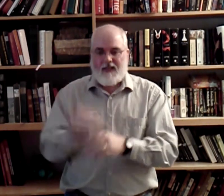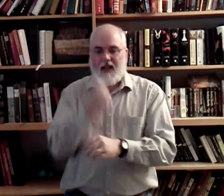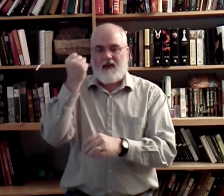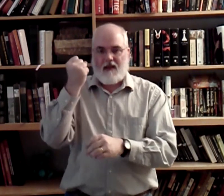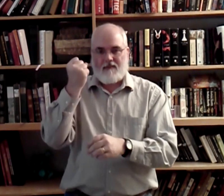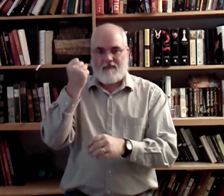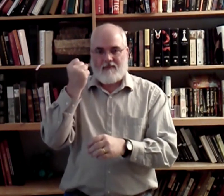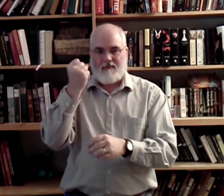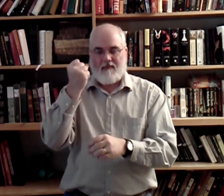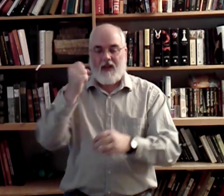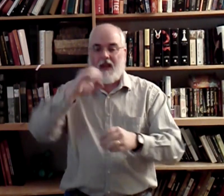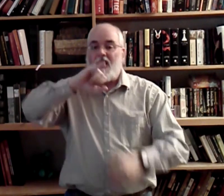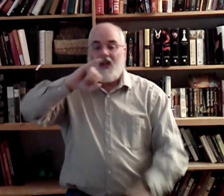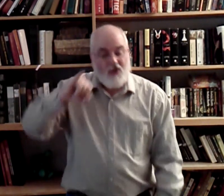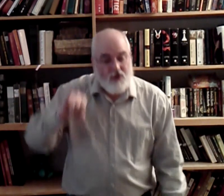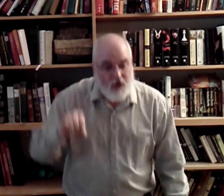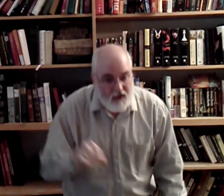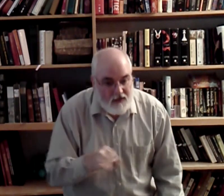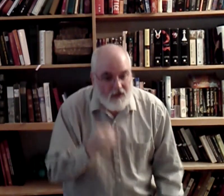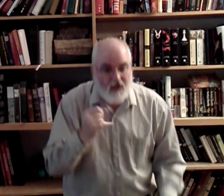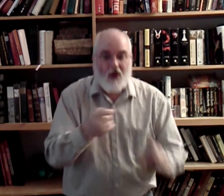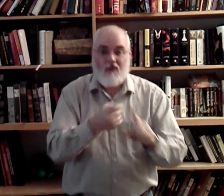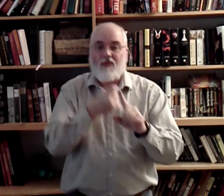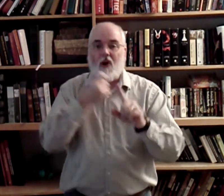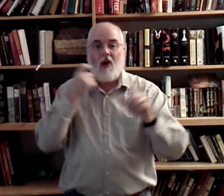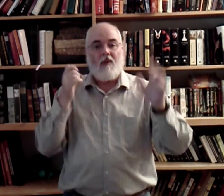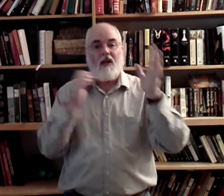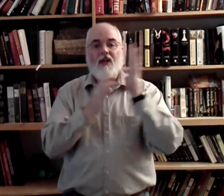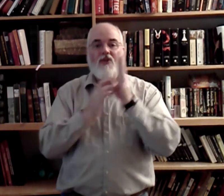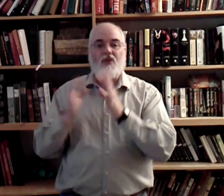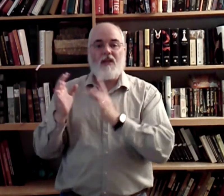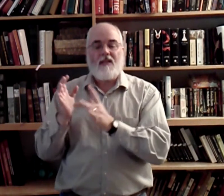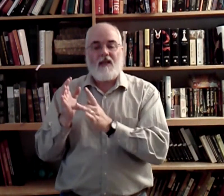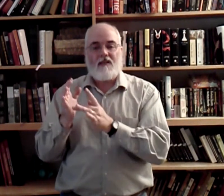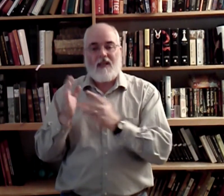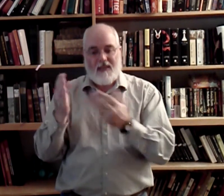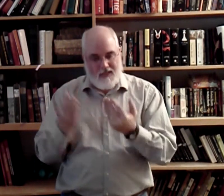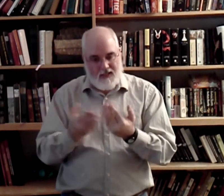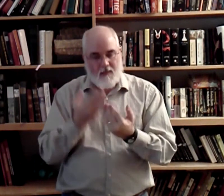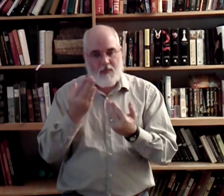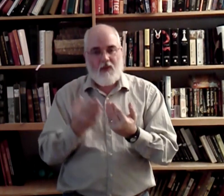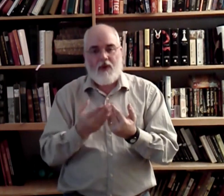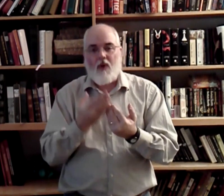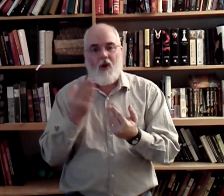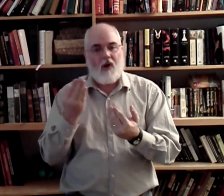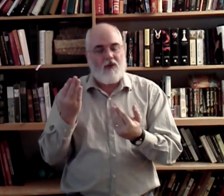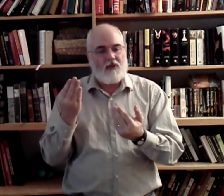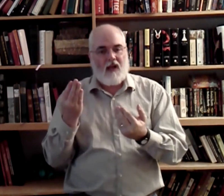Taking. Taking. Okay? Just. From. Jesus. Simply. We know all of those signs.